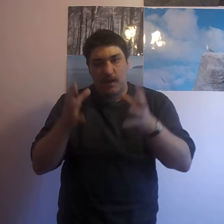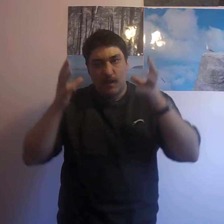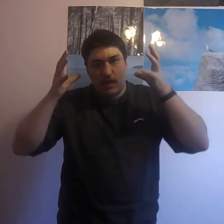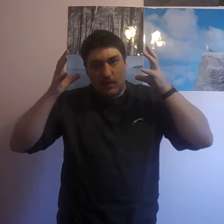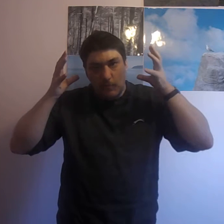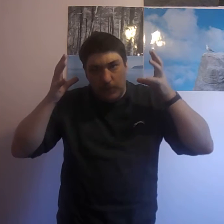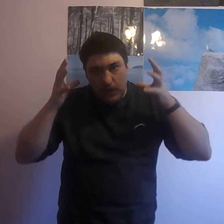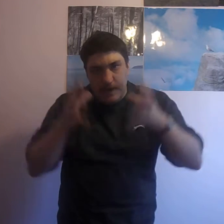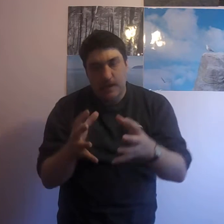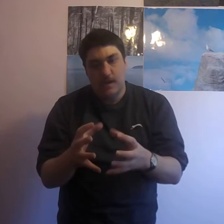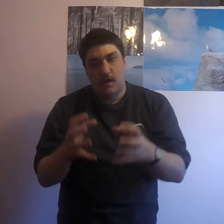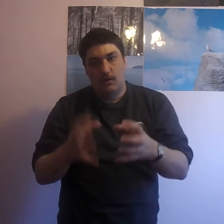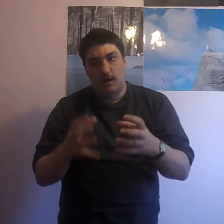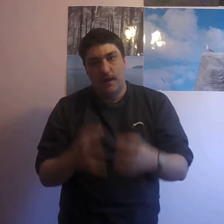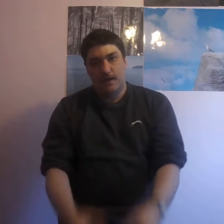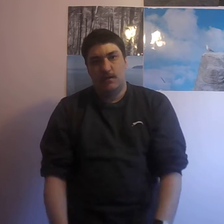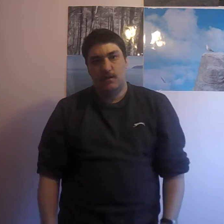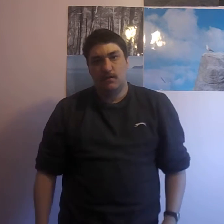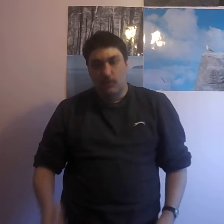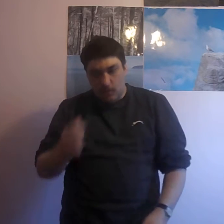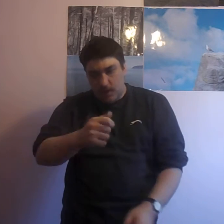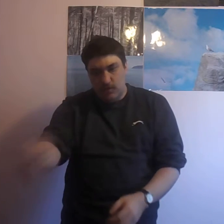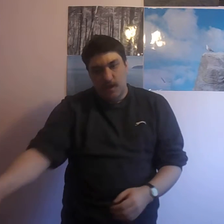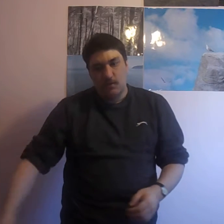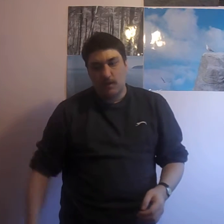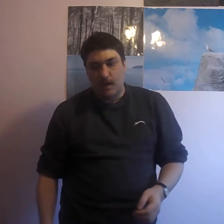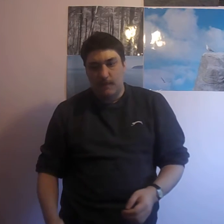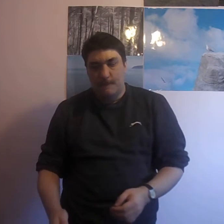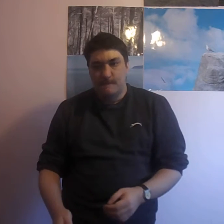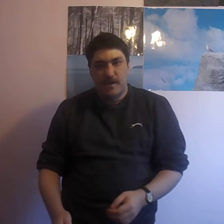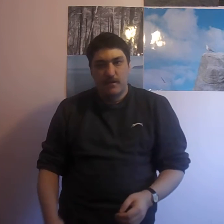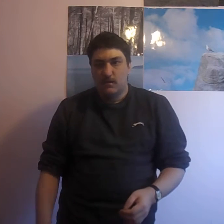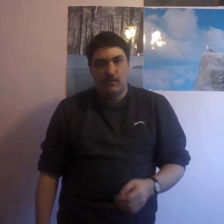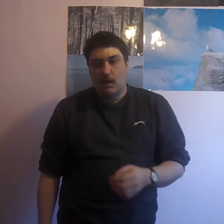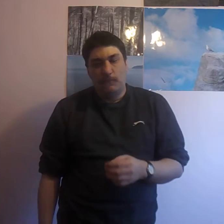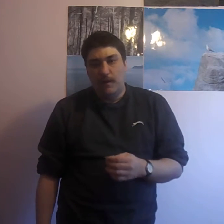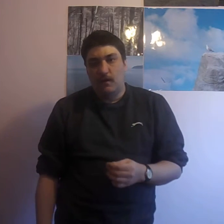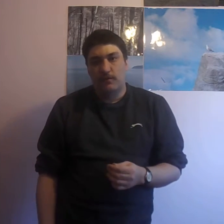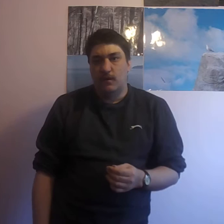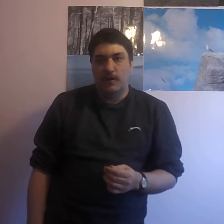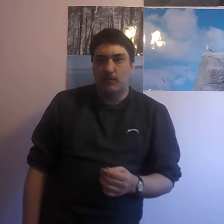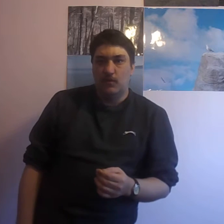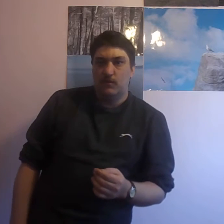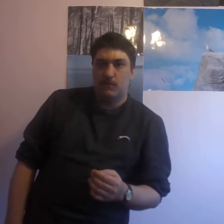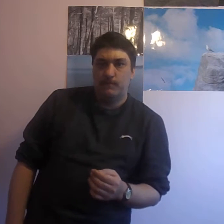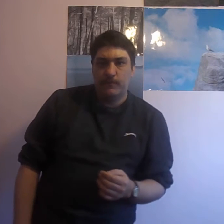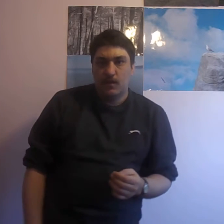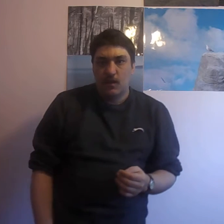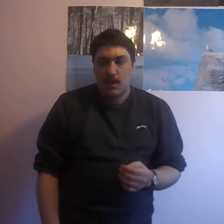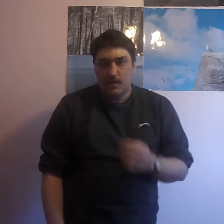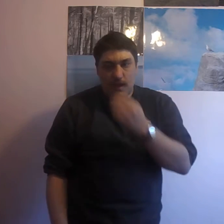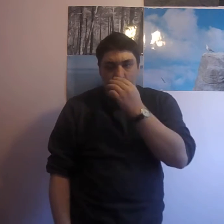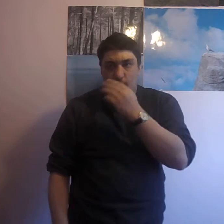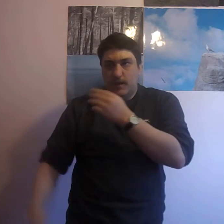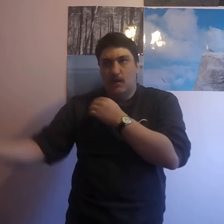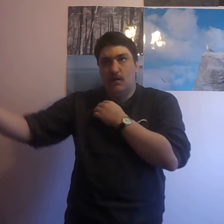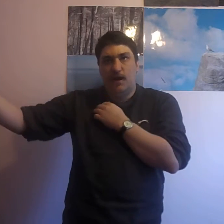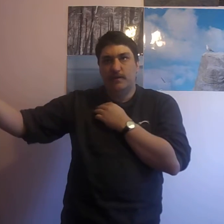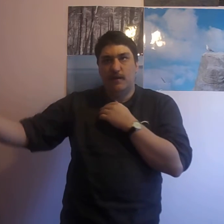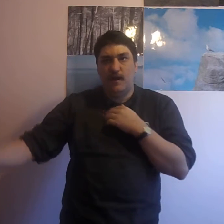completely online so that when you get your game, you can't play it on your own anymore. See, I can't, I don't have